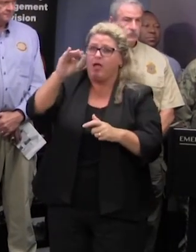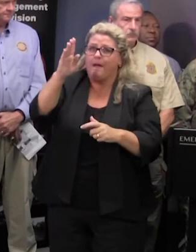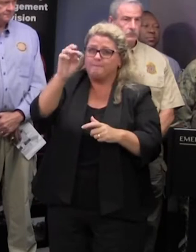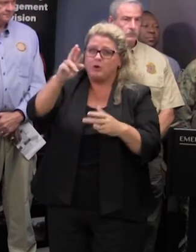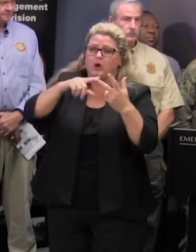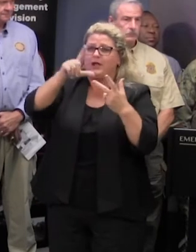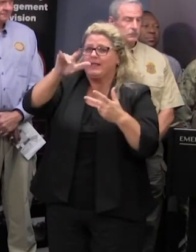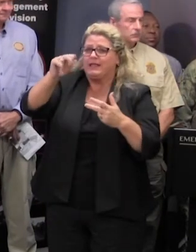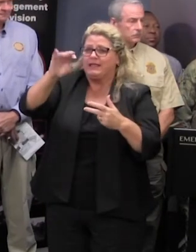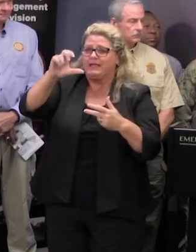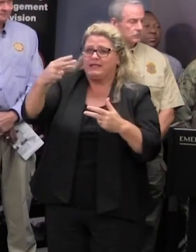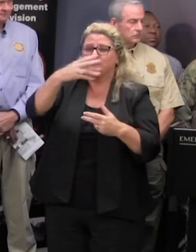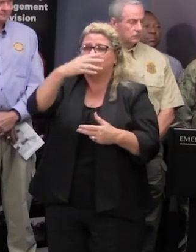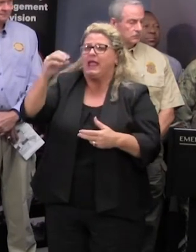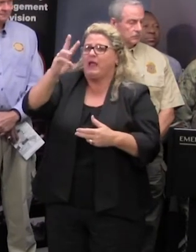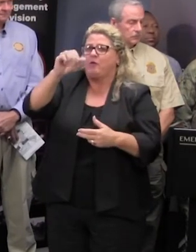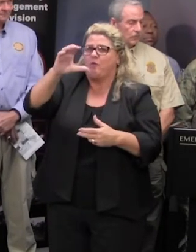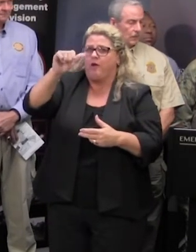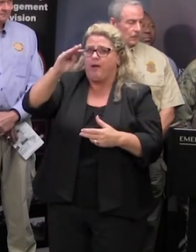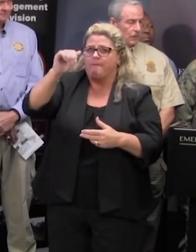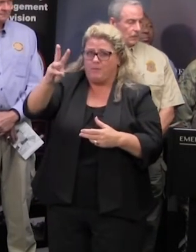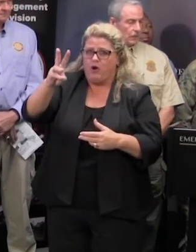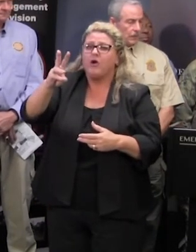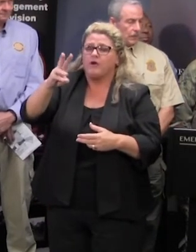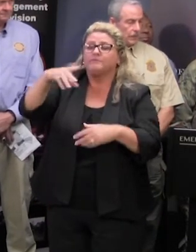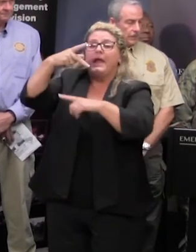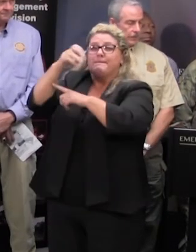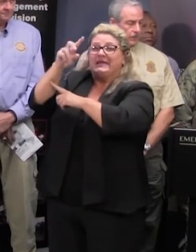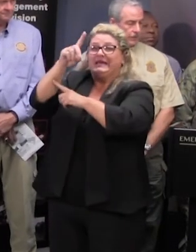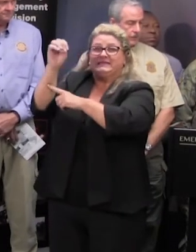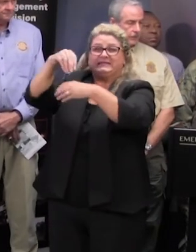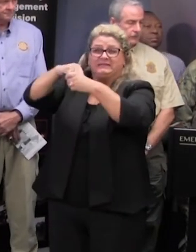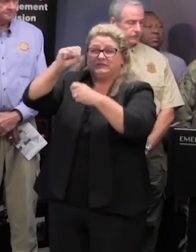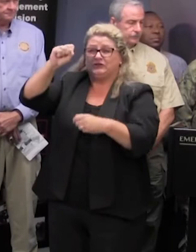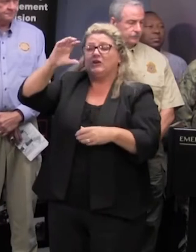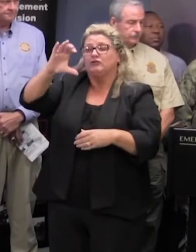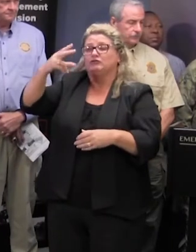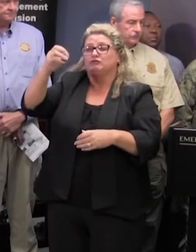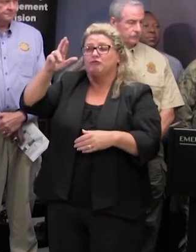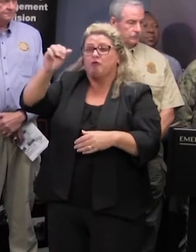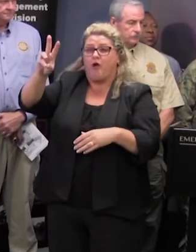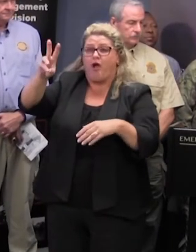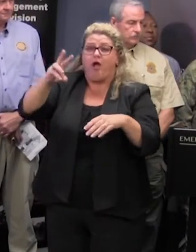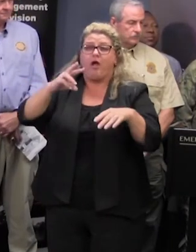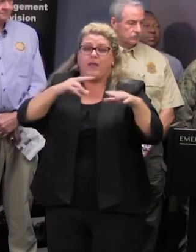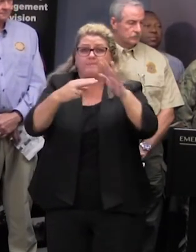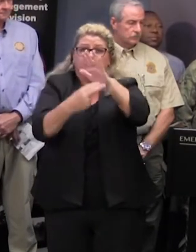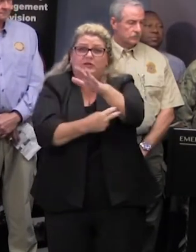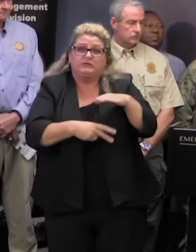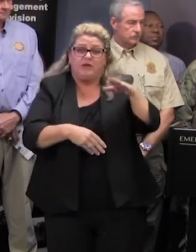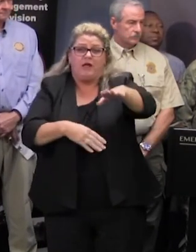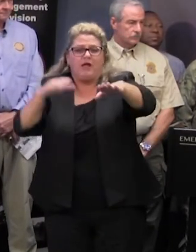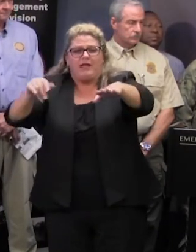lynches and waccamaw rivers cresting is occurring at the pd at sharaf but will take several days if not longer to